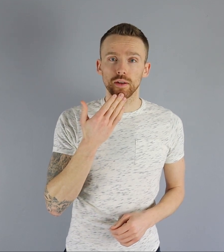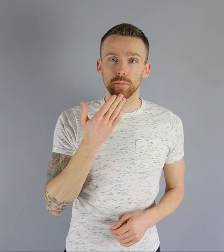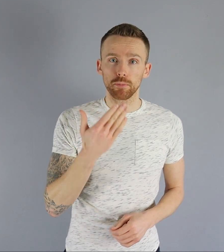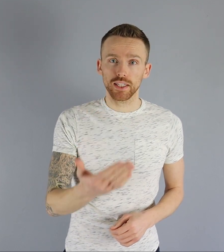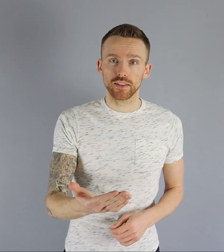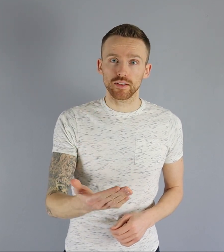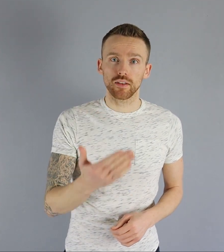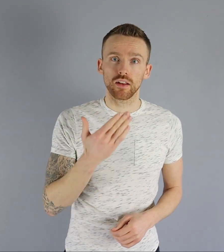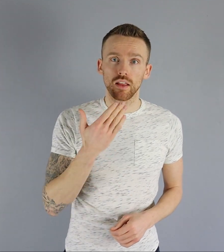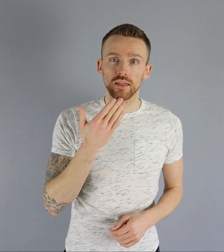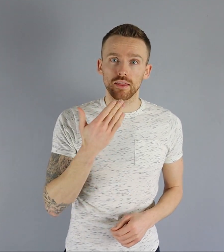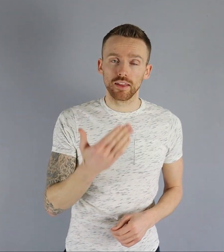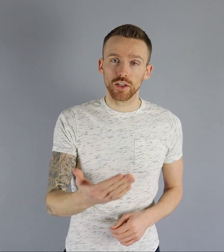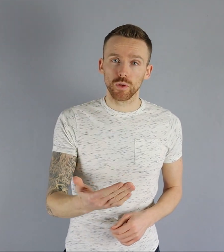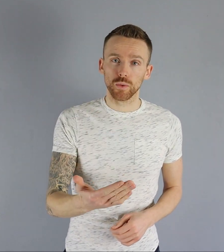Please. Thank you.